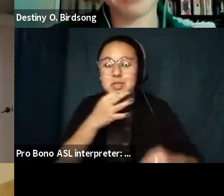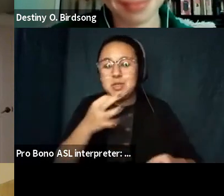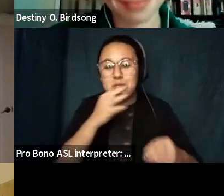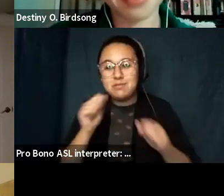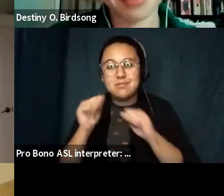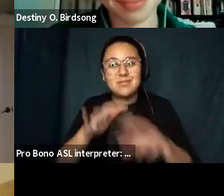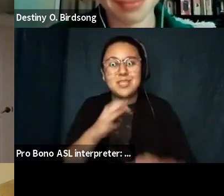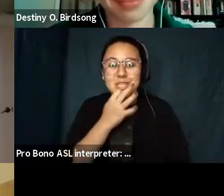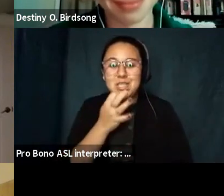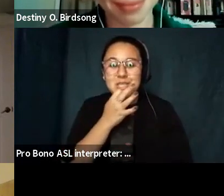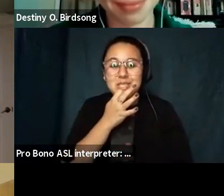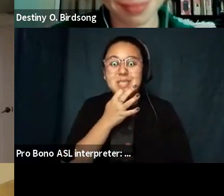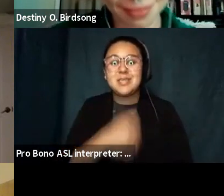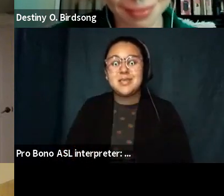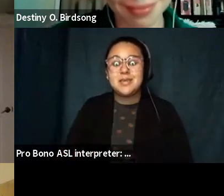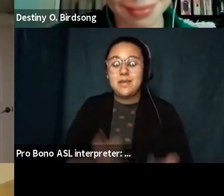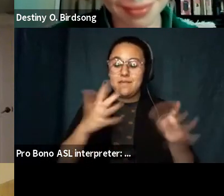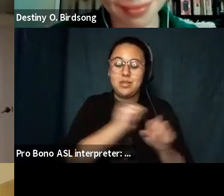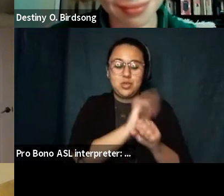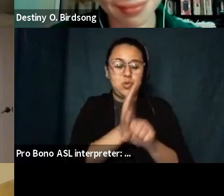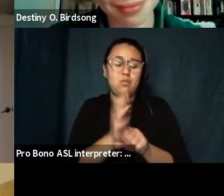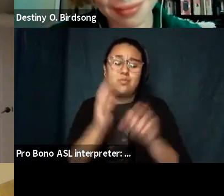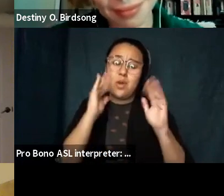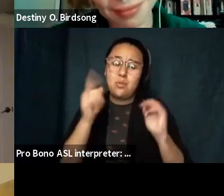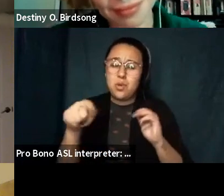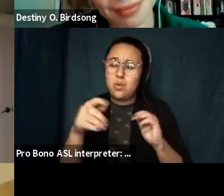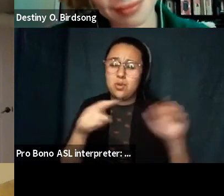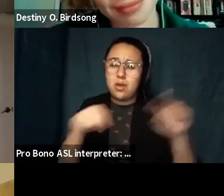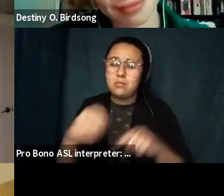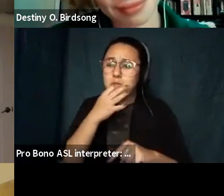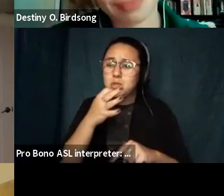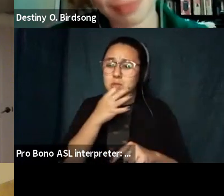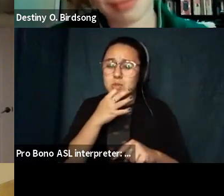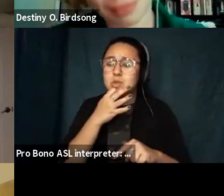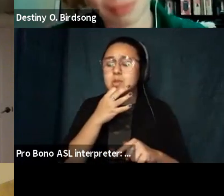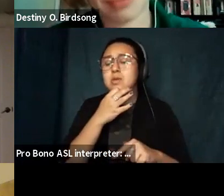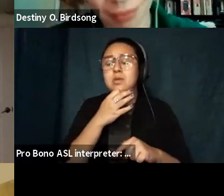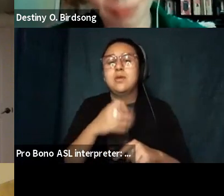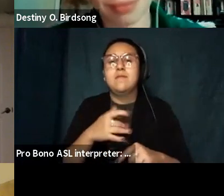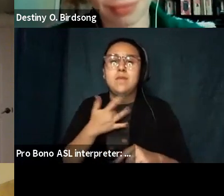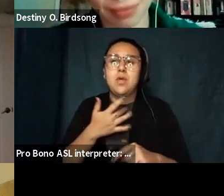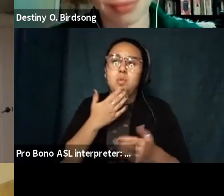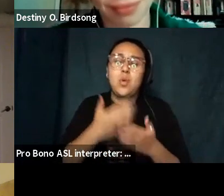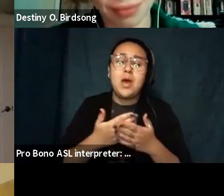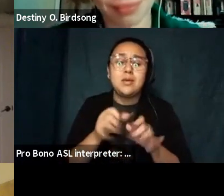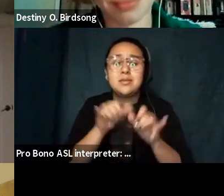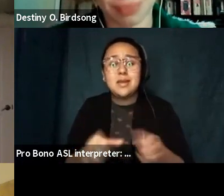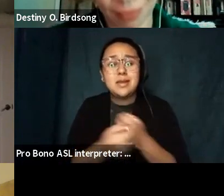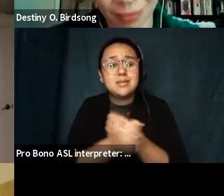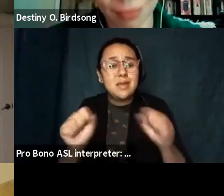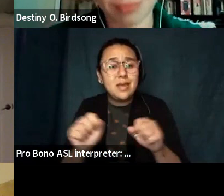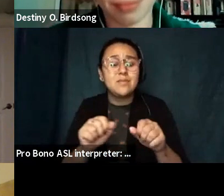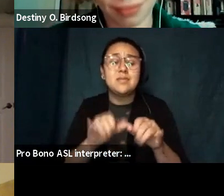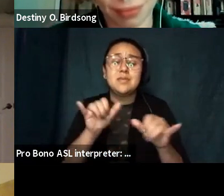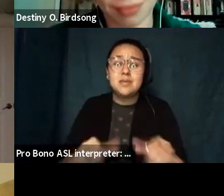um on the other side of everything but we hope that you continue to be well and and stay well um and stay safe um